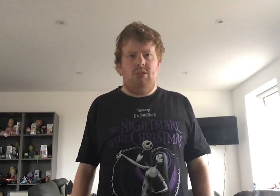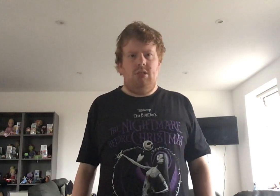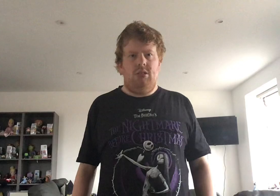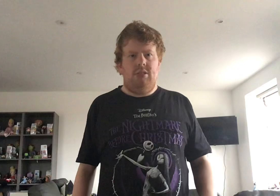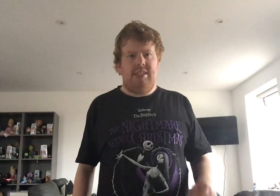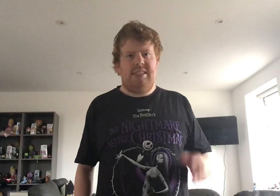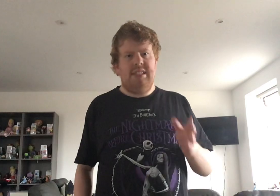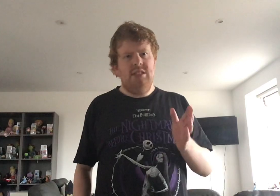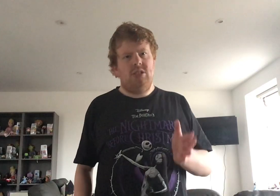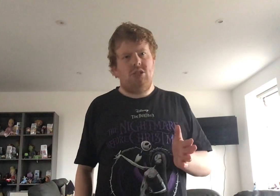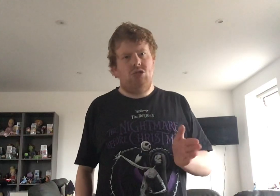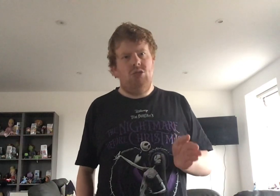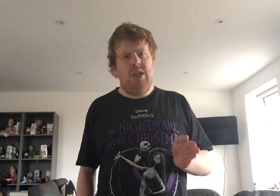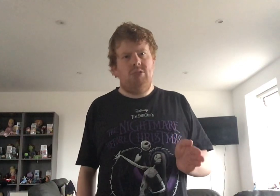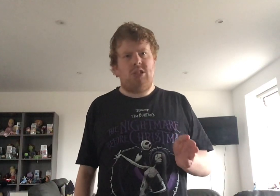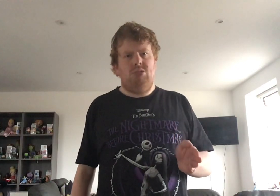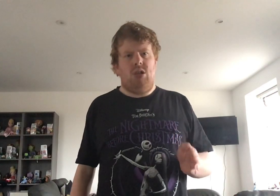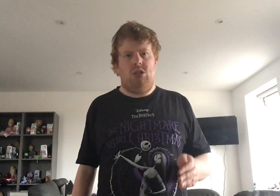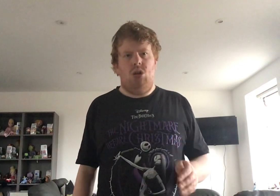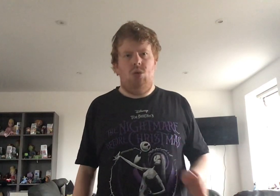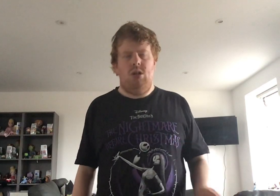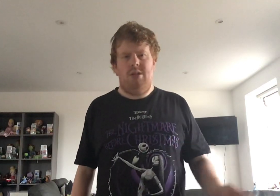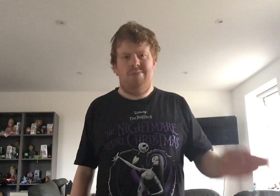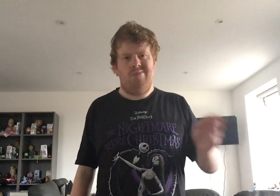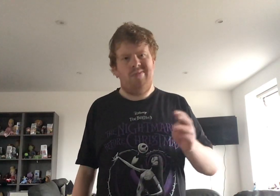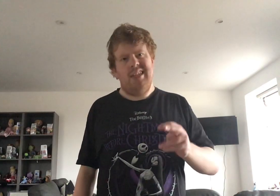since Doodly was the one who, um,